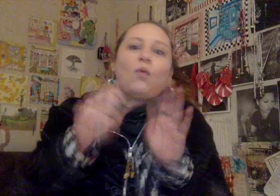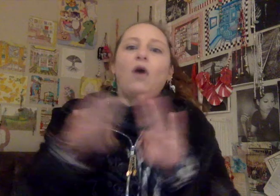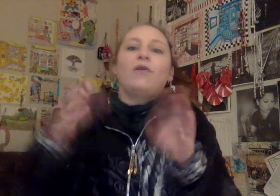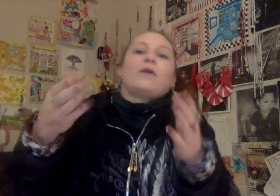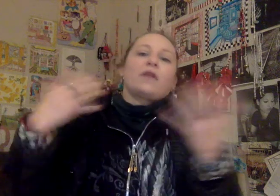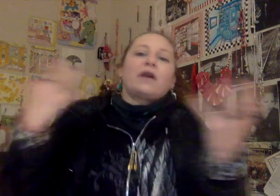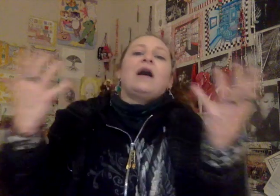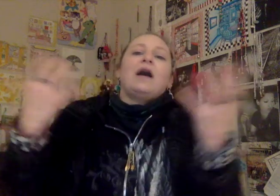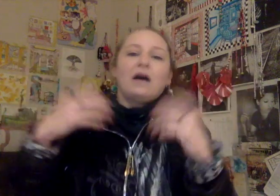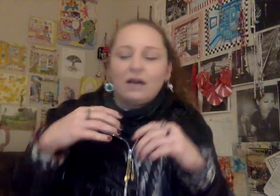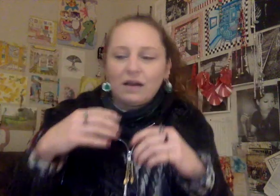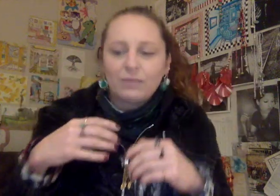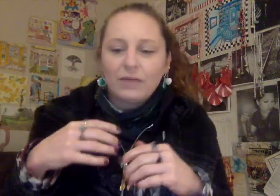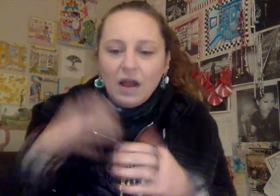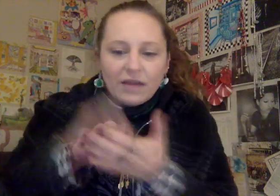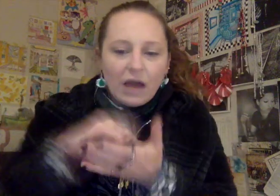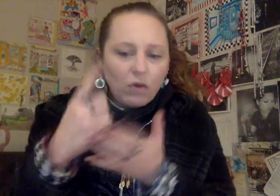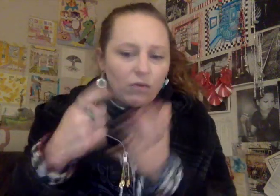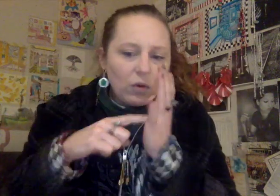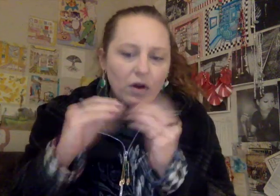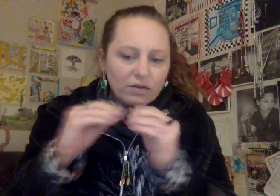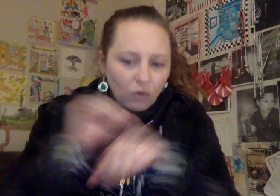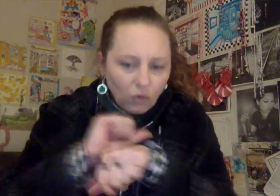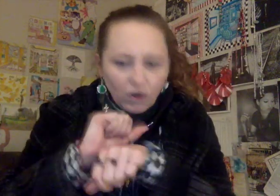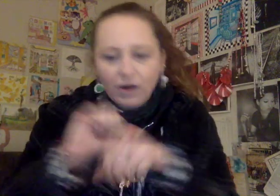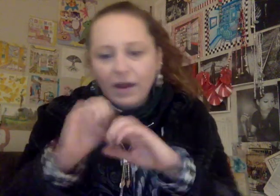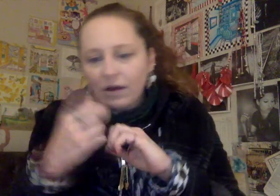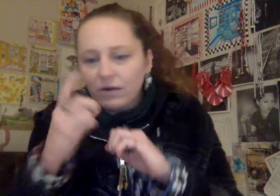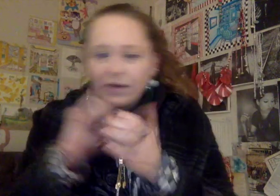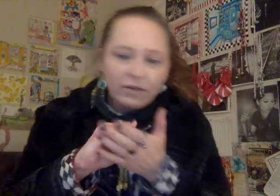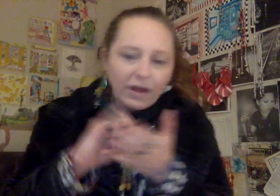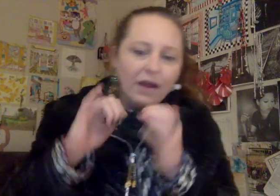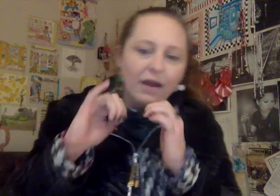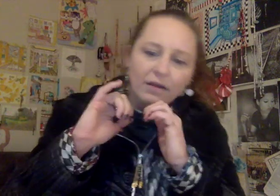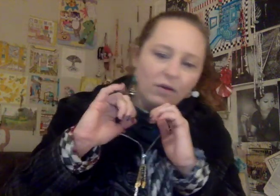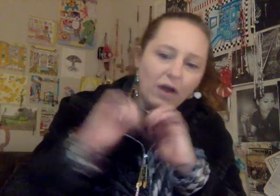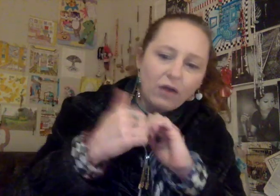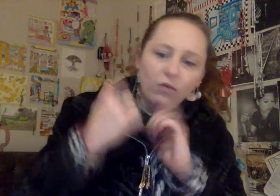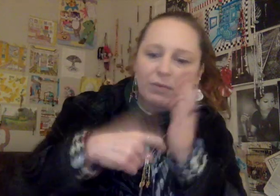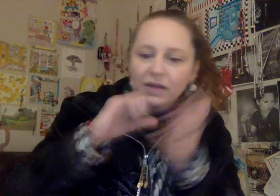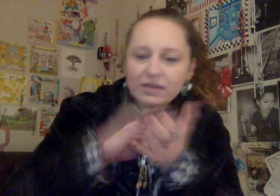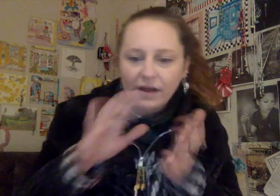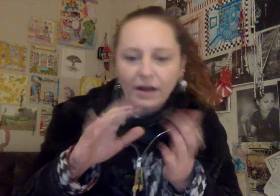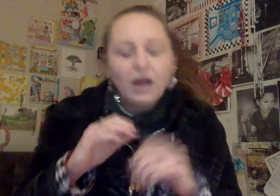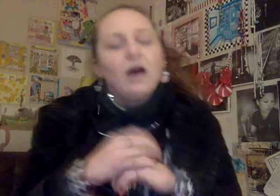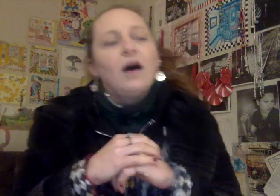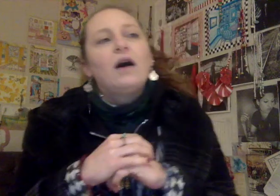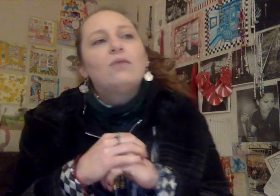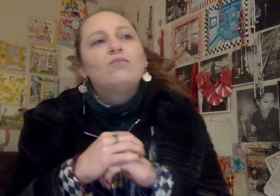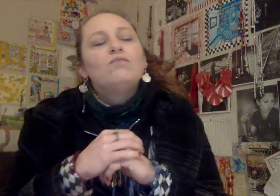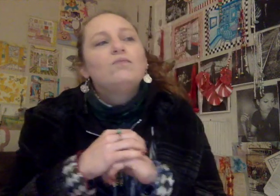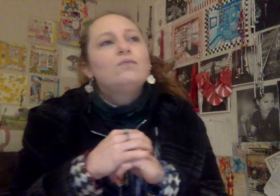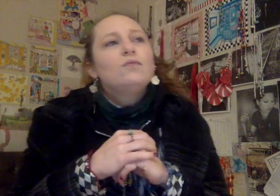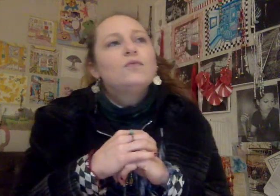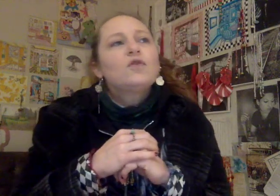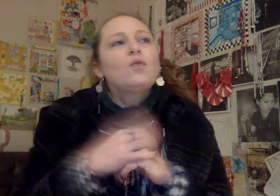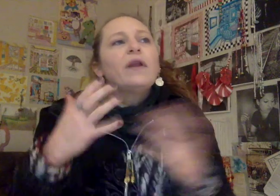wall there. We're like, ah, um, that one requires more work. How do I do that? You know, how do we price that? Um, so what,